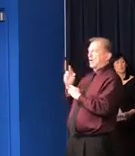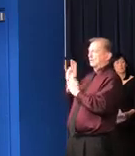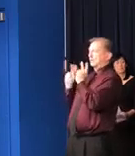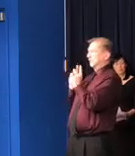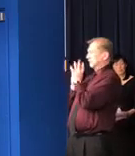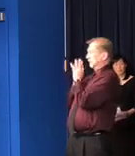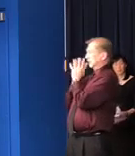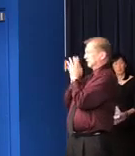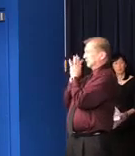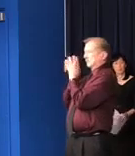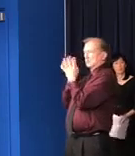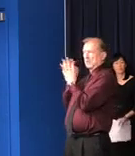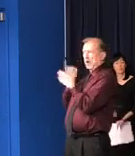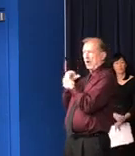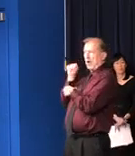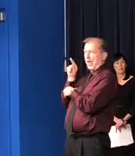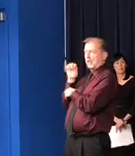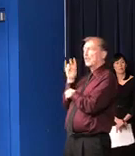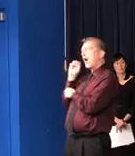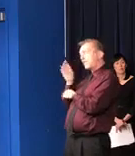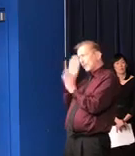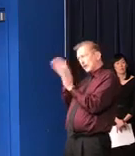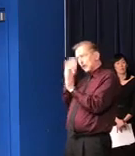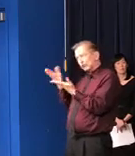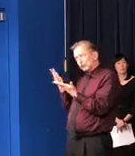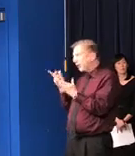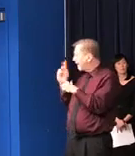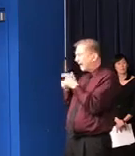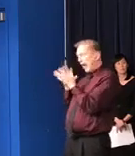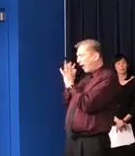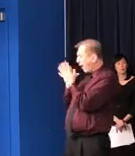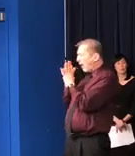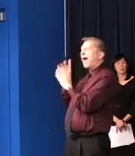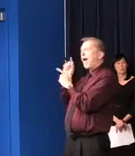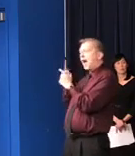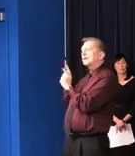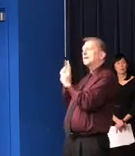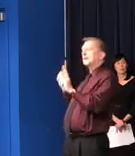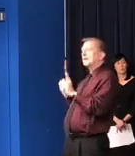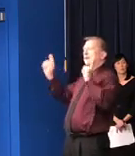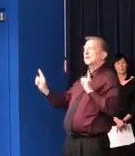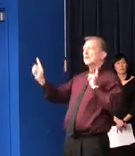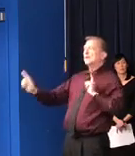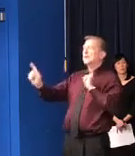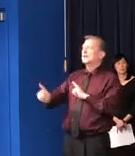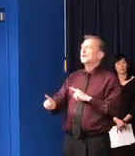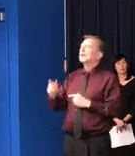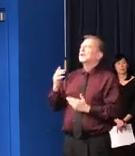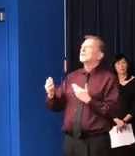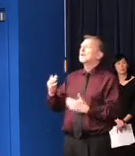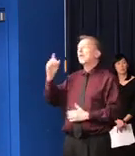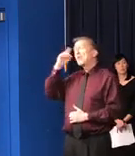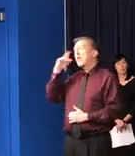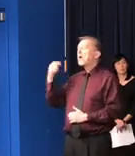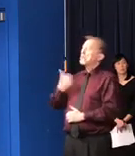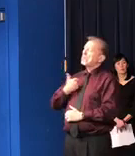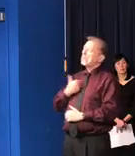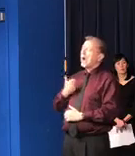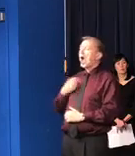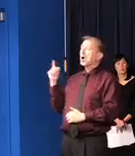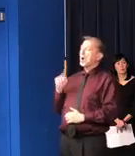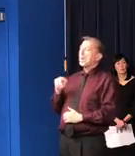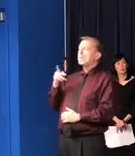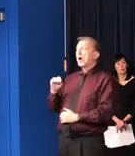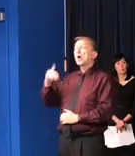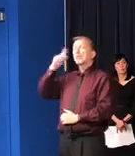People need to be attentive to the idea that even if you had a plan and you thought perhaps there weren't going to be a lot of people in some park